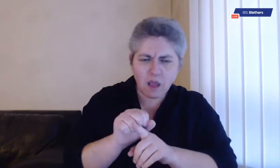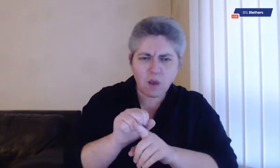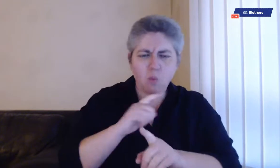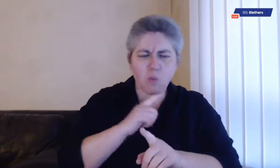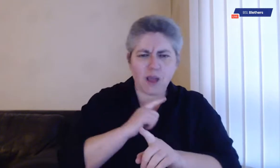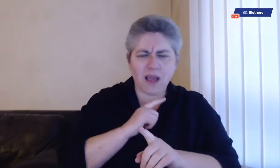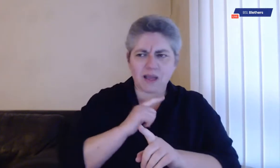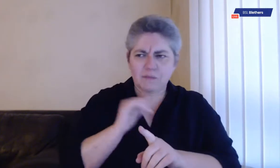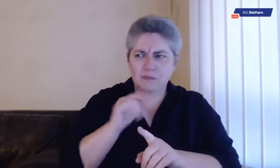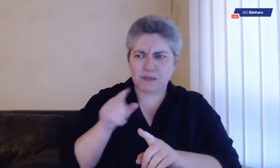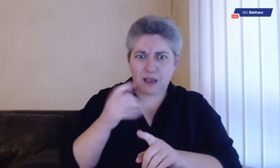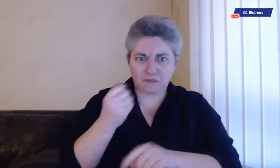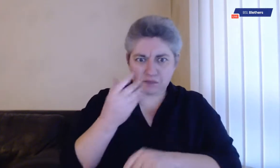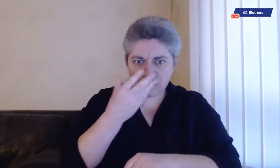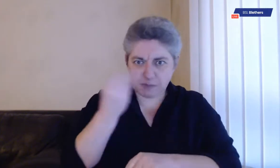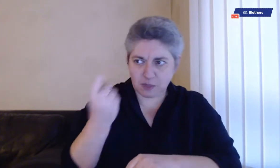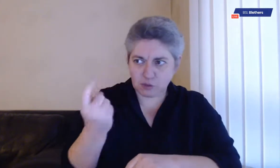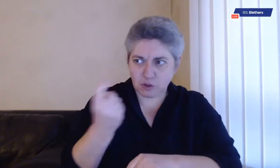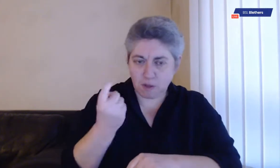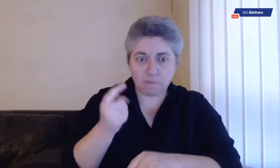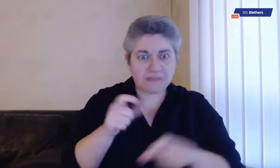the early onset of dementia.